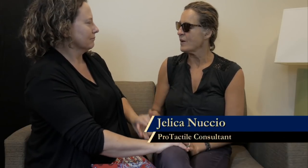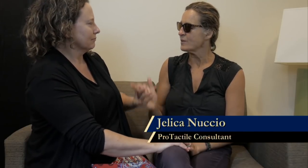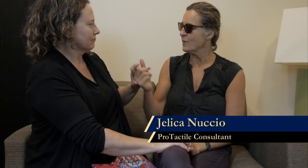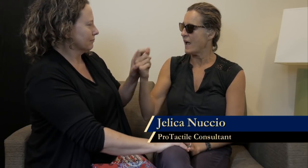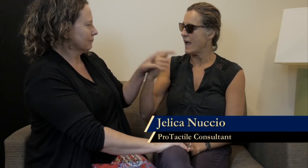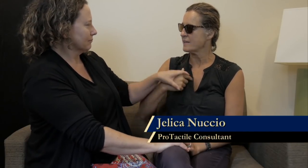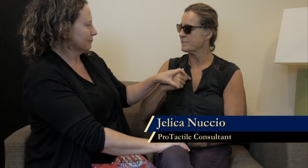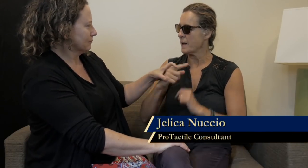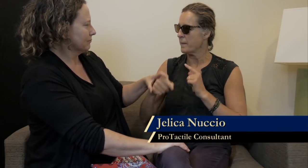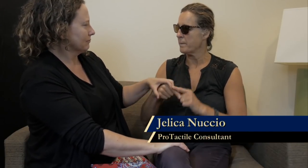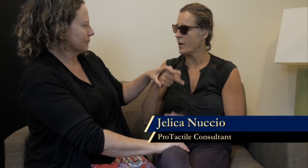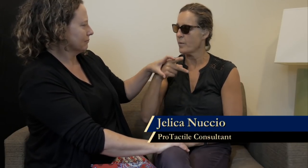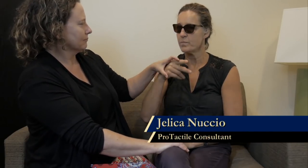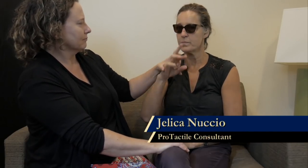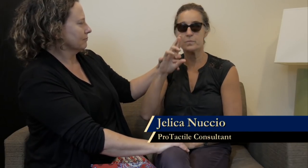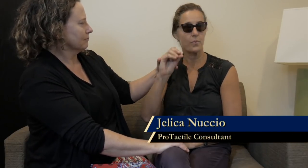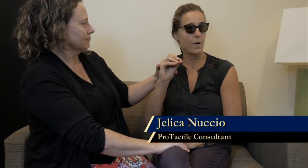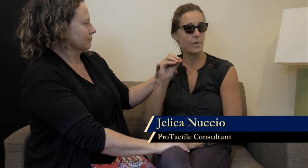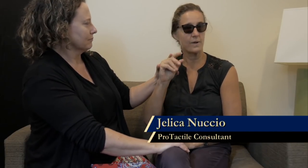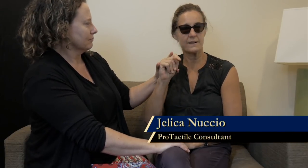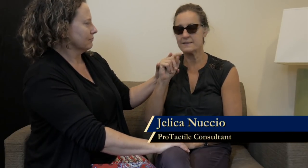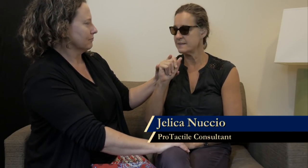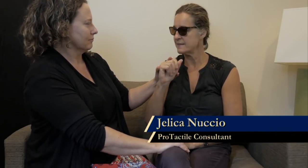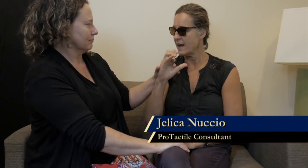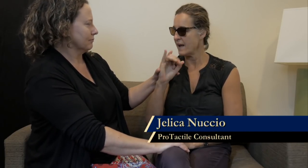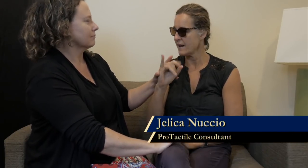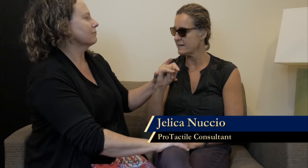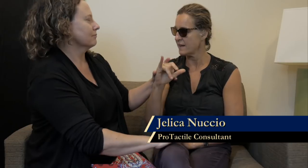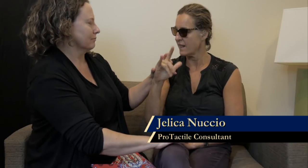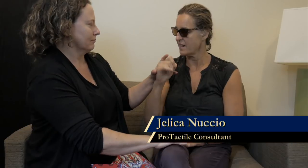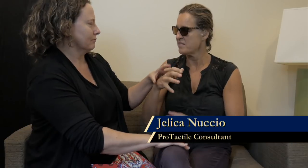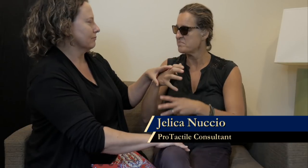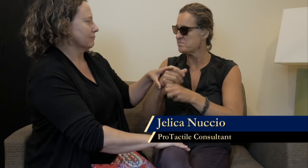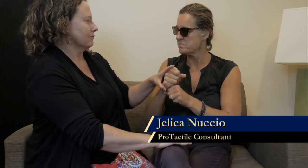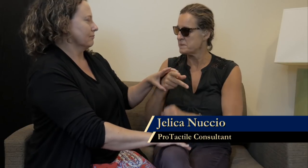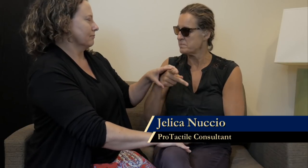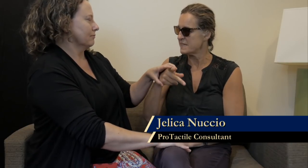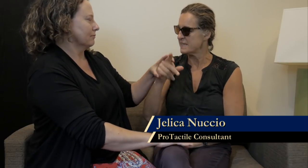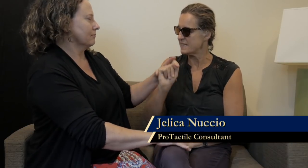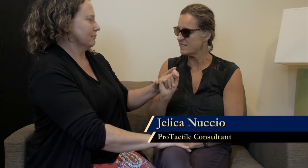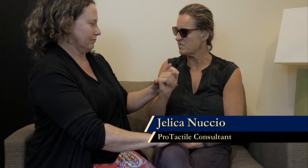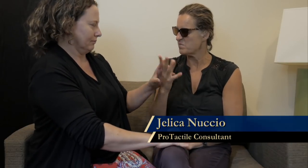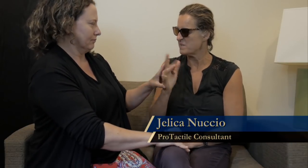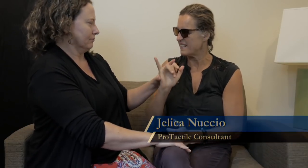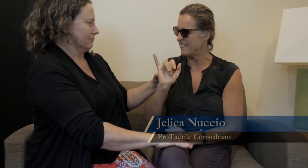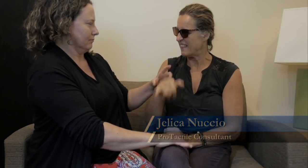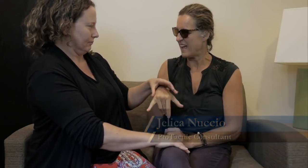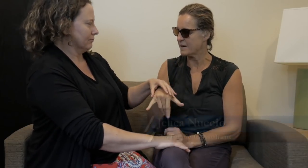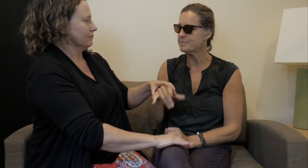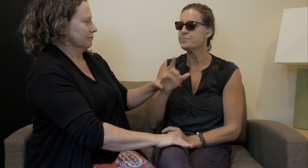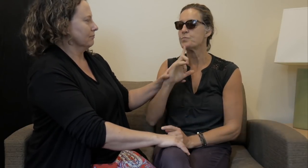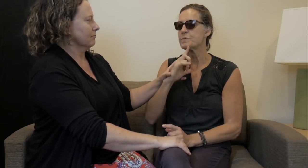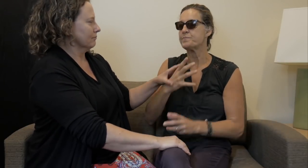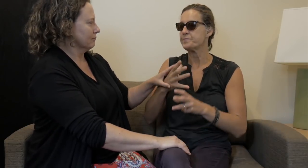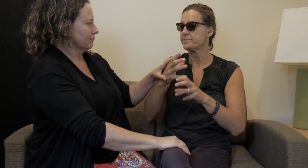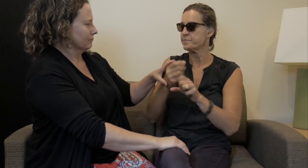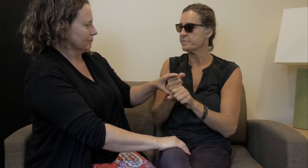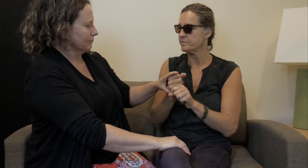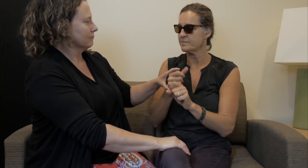You asked me about protactile. P.T. for short. What's that? Well, in a